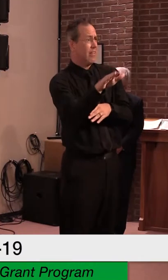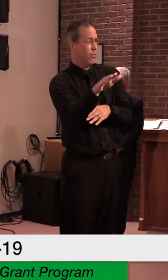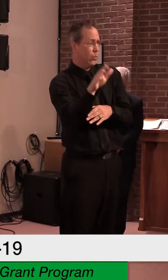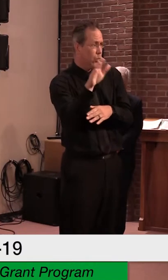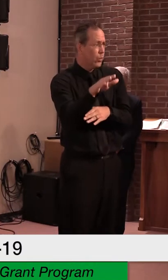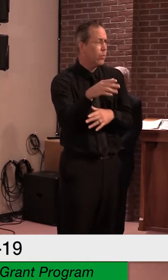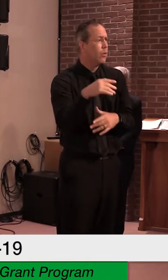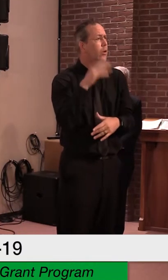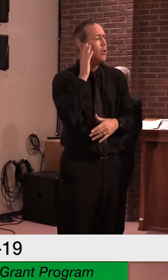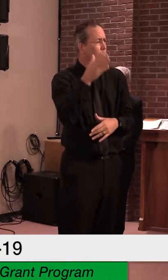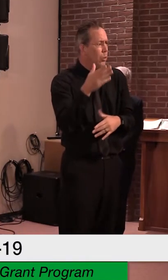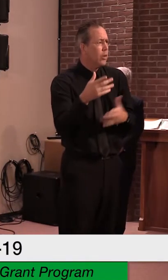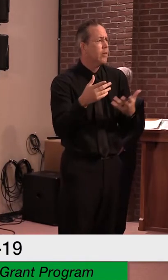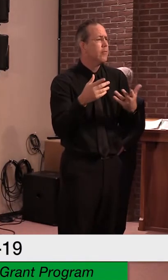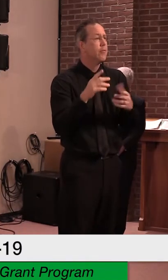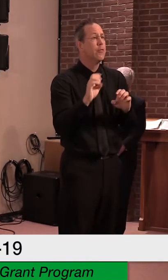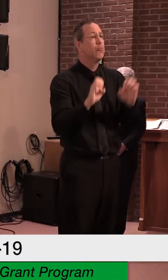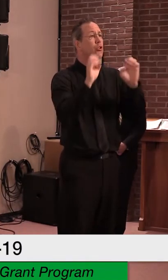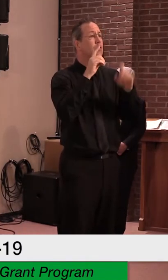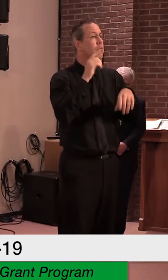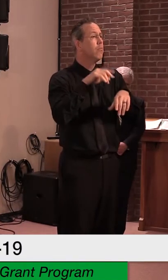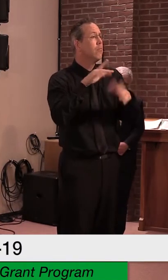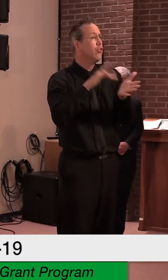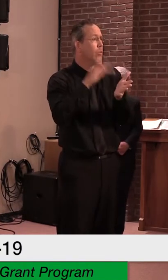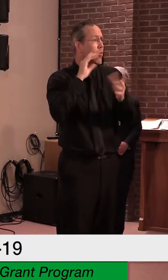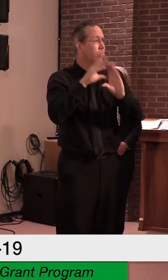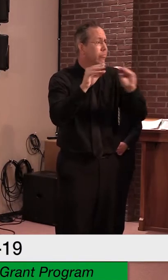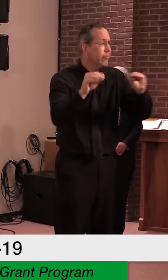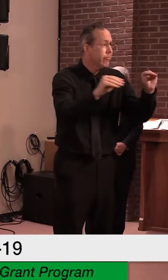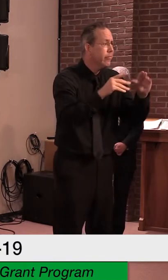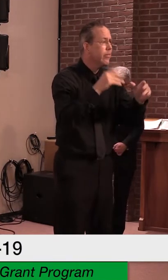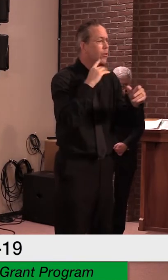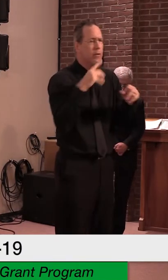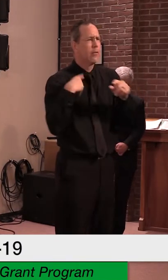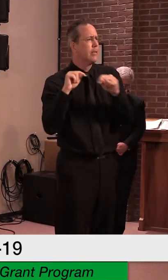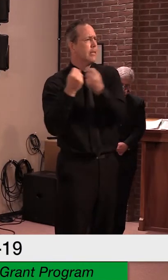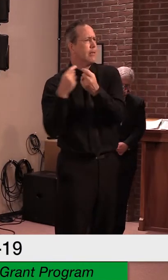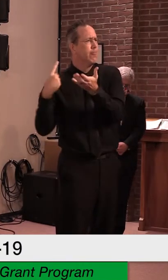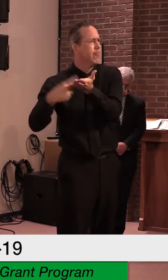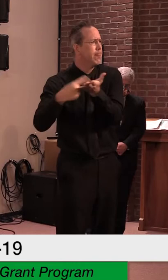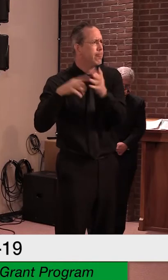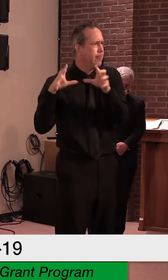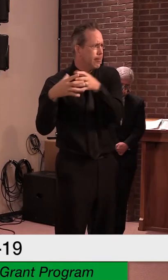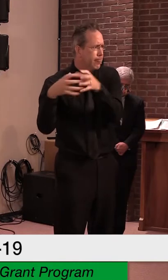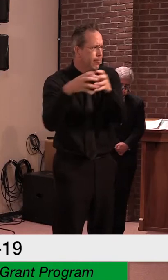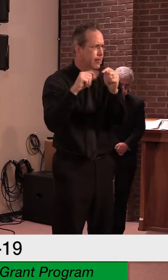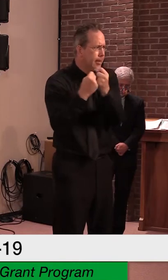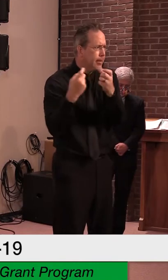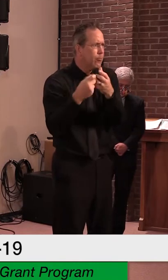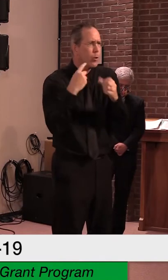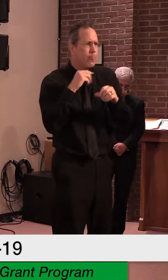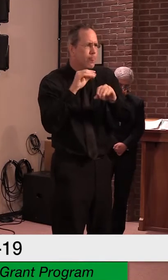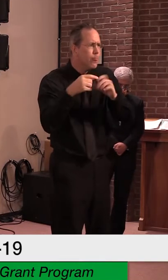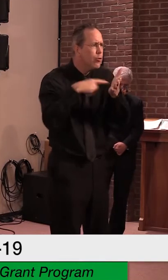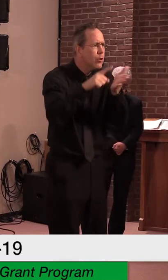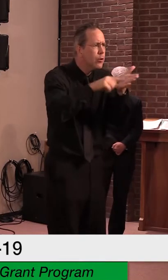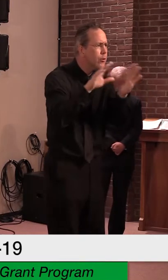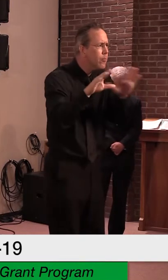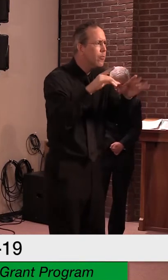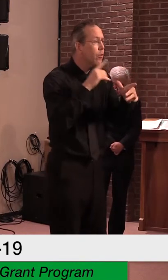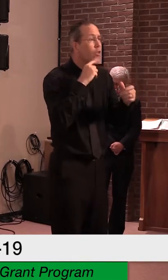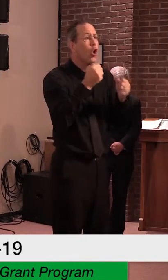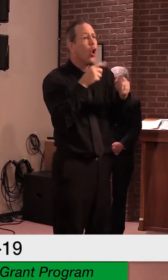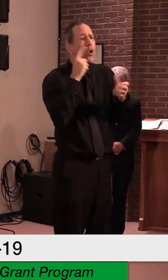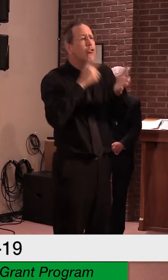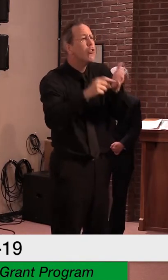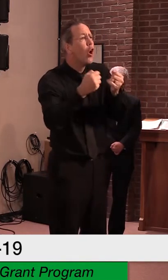close coordination with our urban search and rescue and swift water teams and in close contact with local emergency managers around Vermont. And